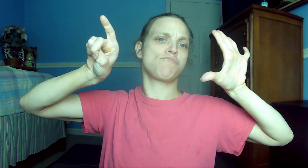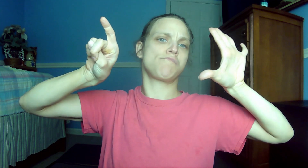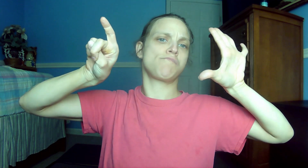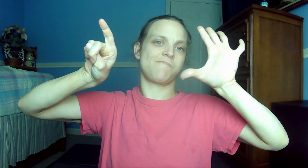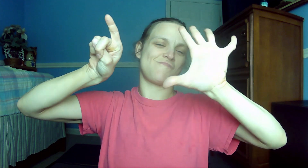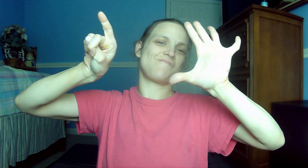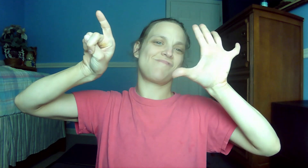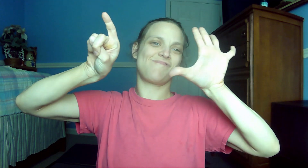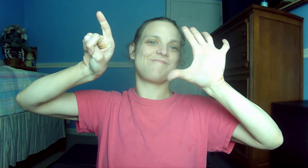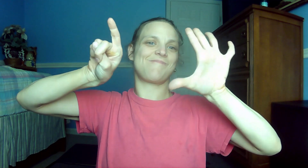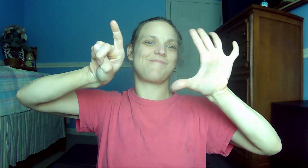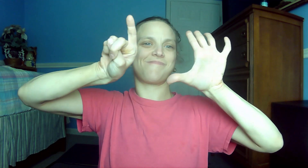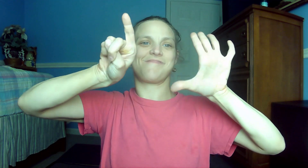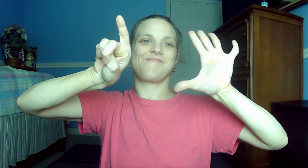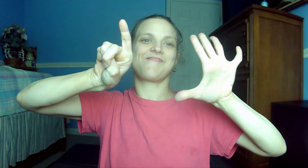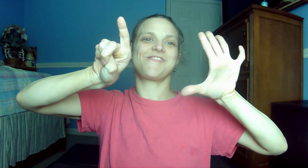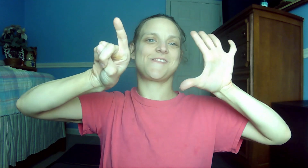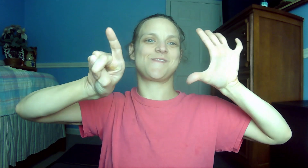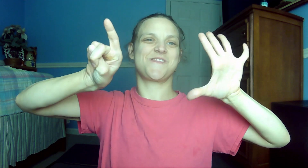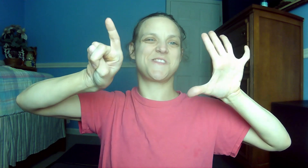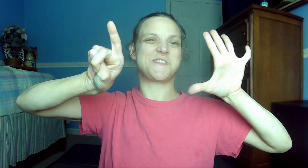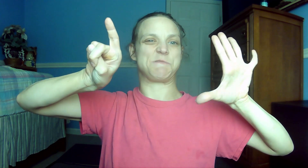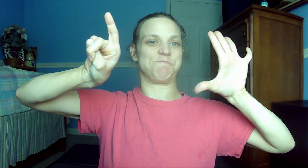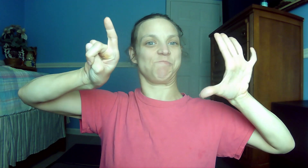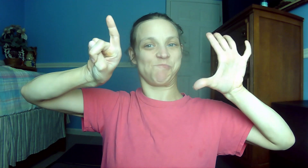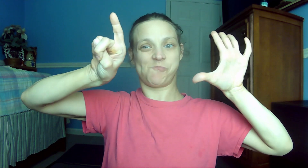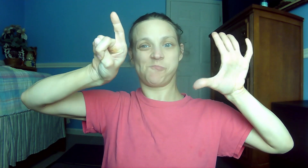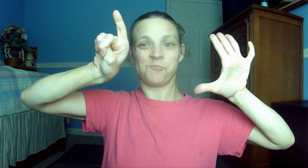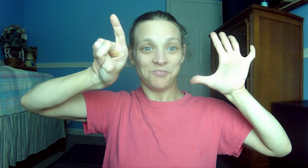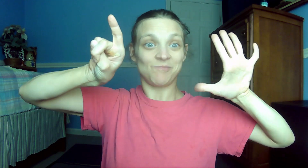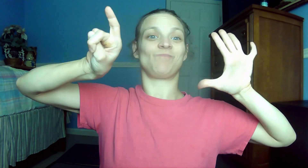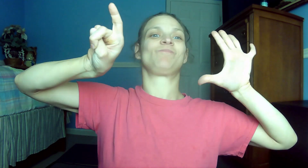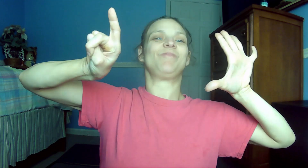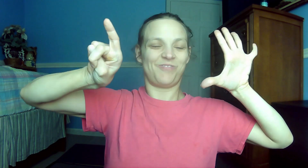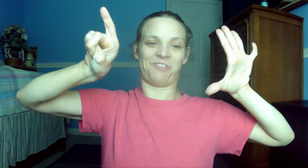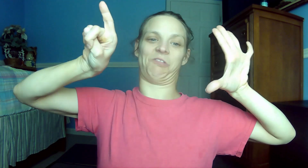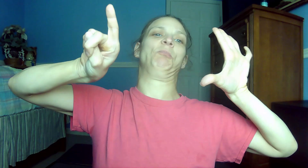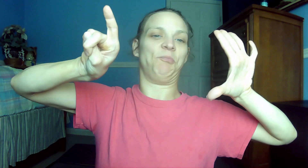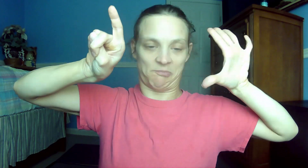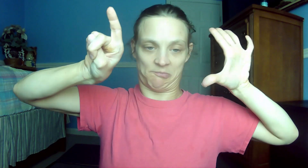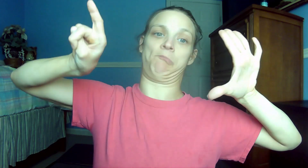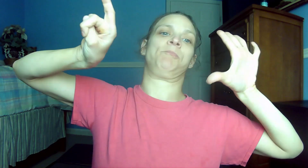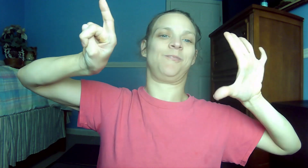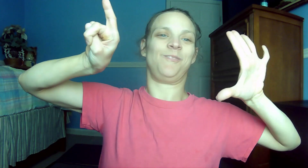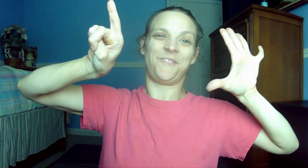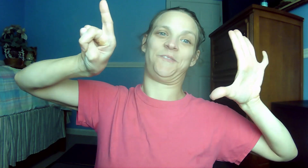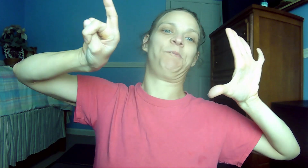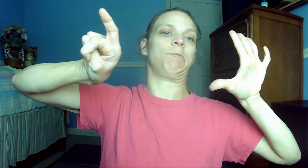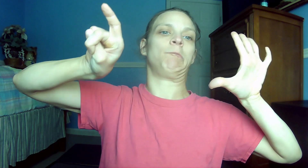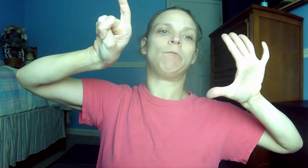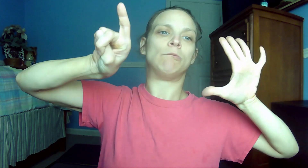speak on his own. He will speak only what he hears, and he will tell you what is yet to come. 95.